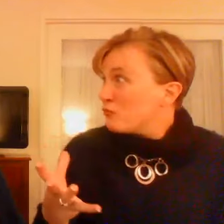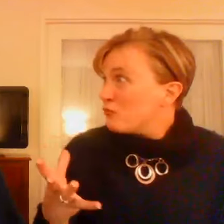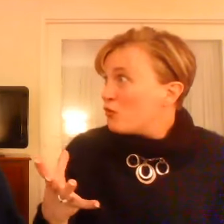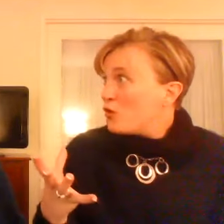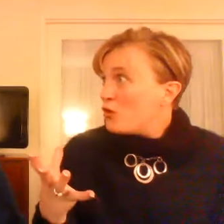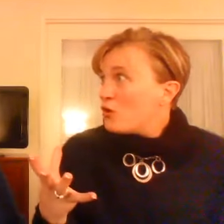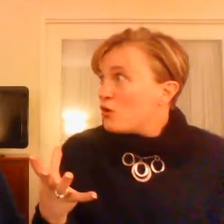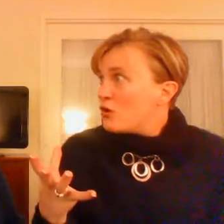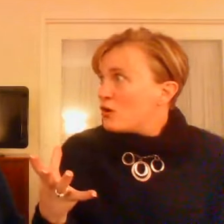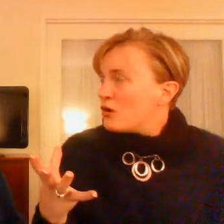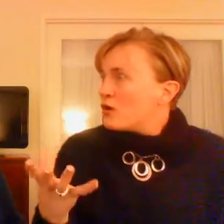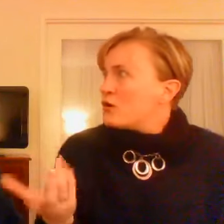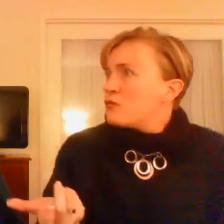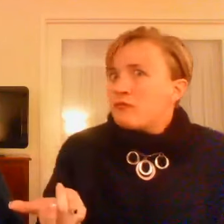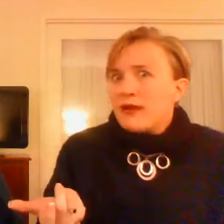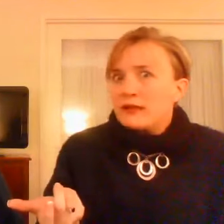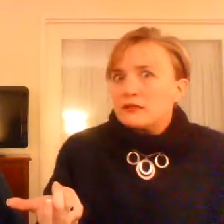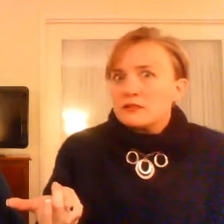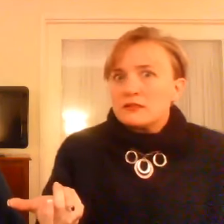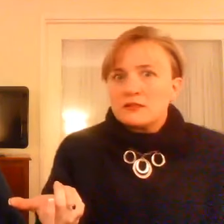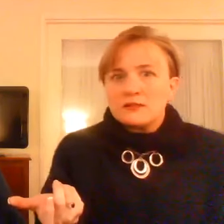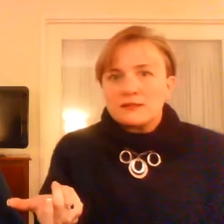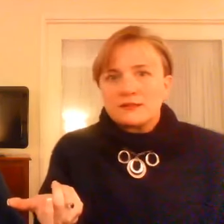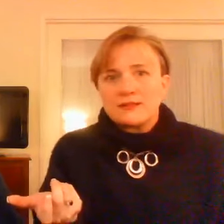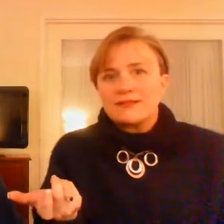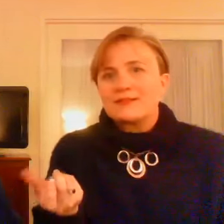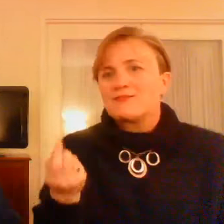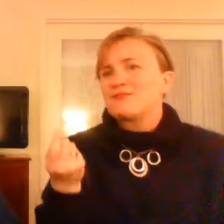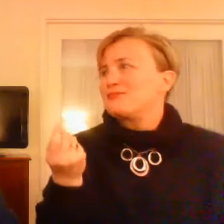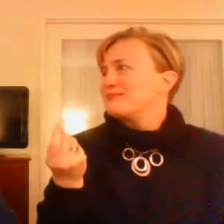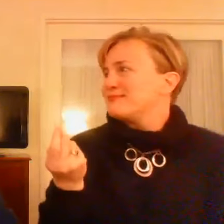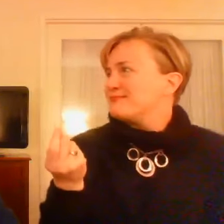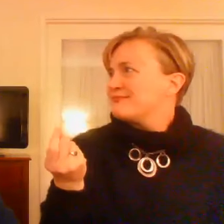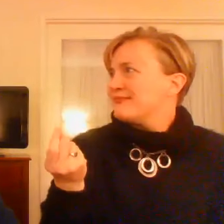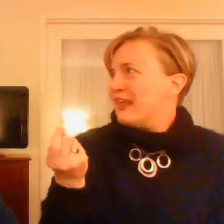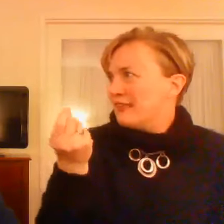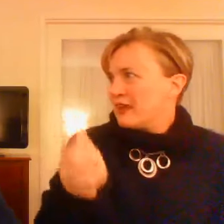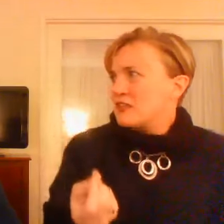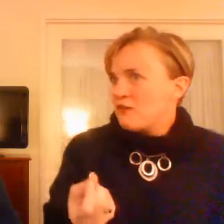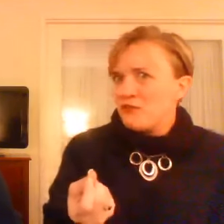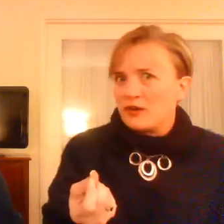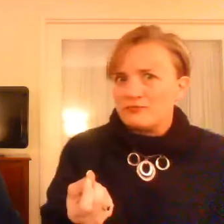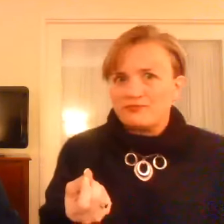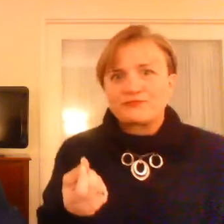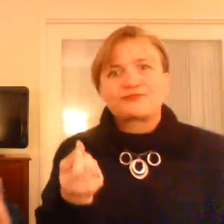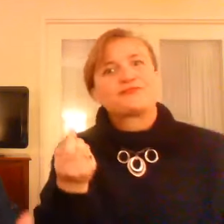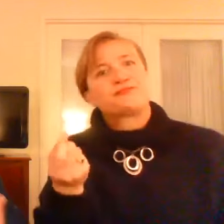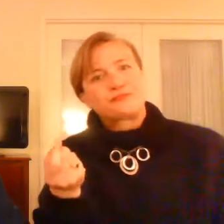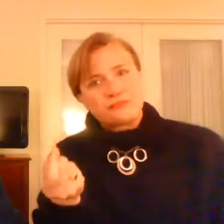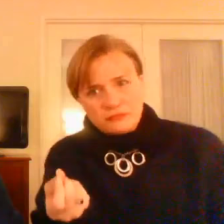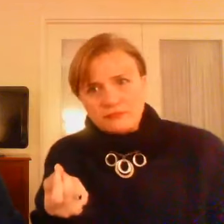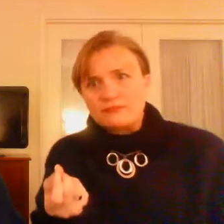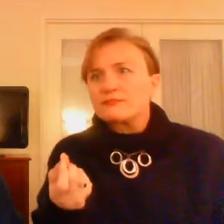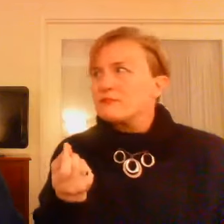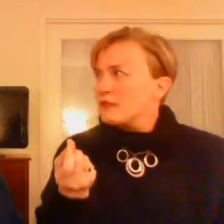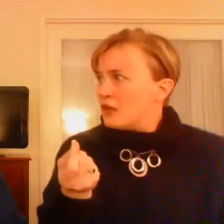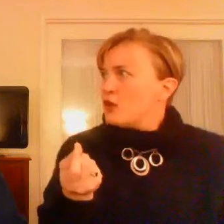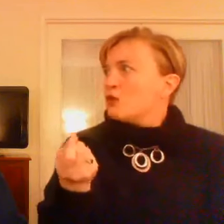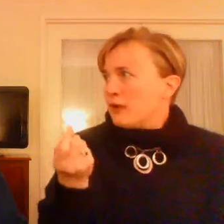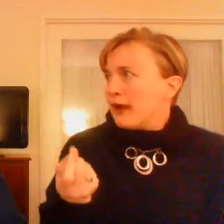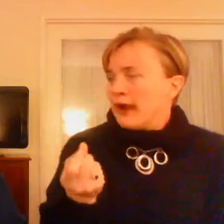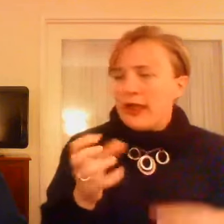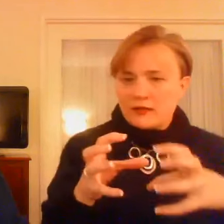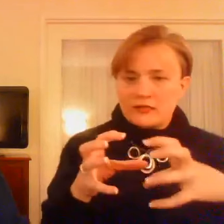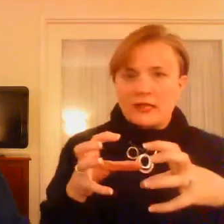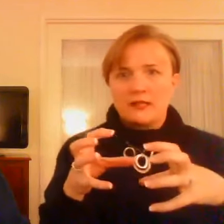had you just left at the beginning of the day because people couldn't dig deep enough for you until they knew how deep you could go for yourself.